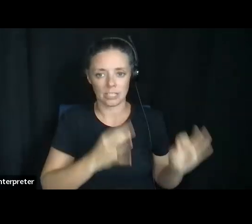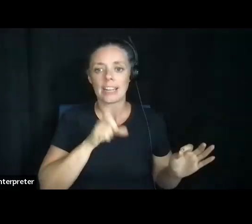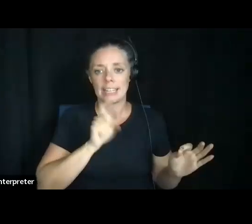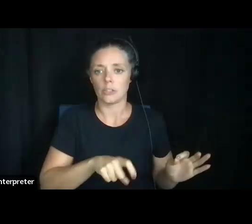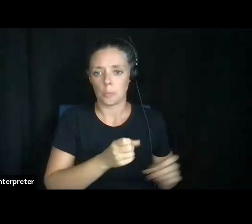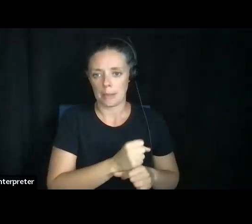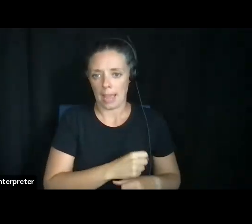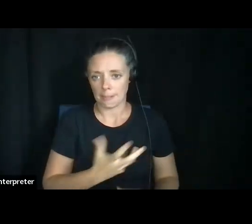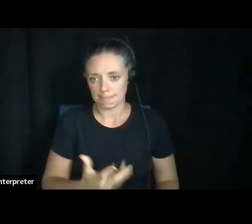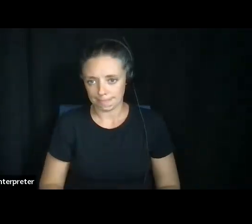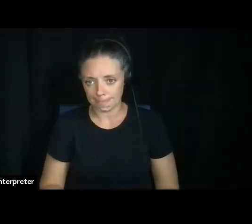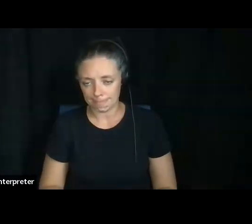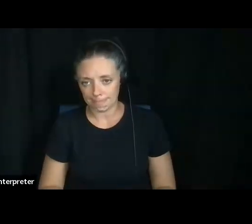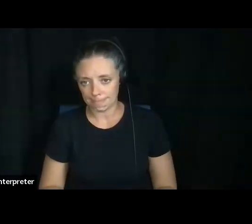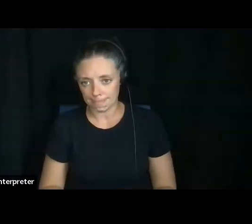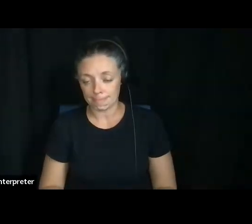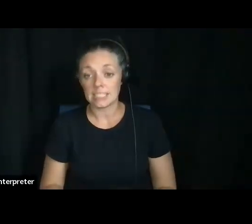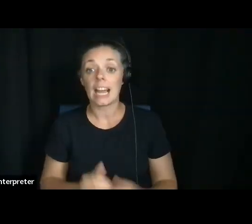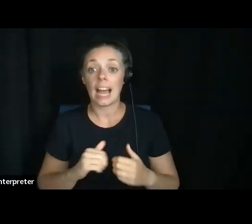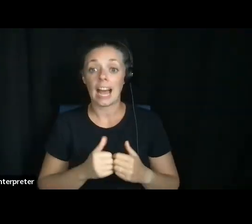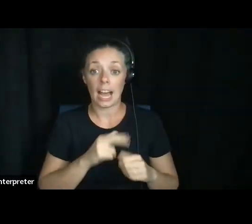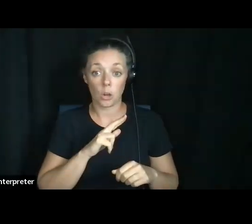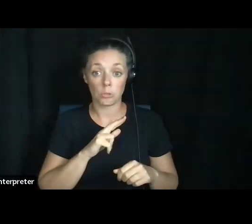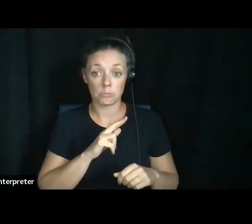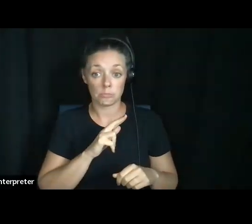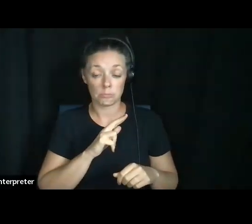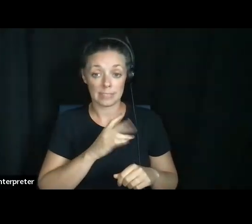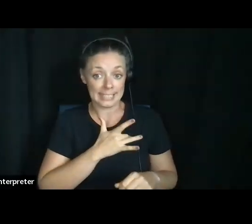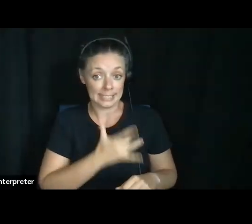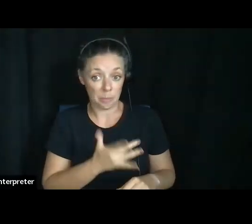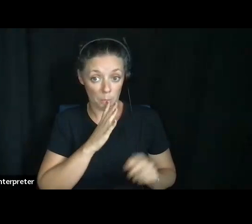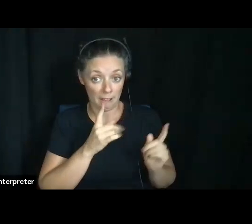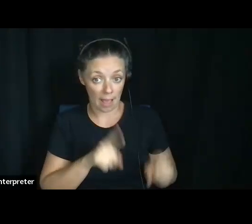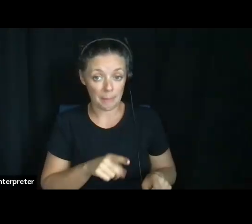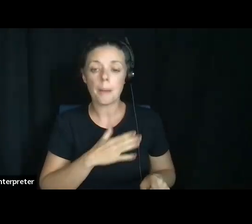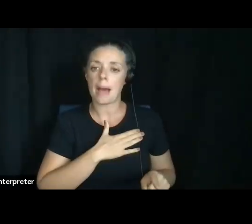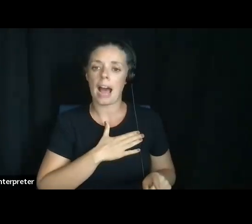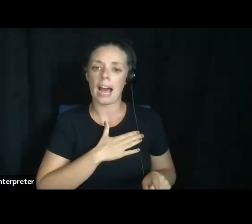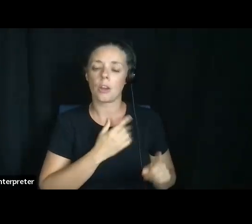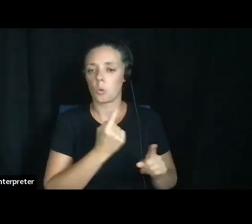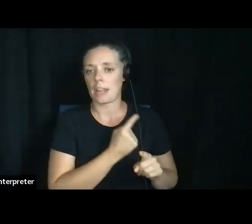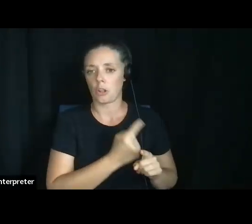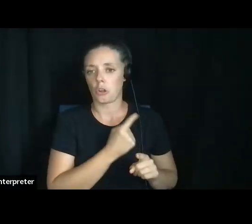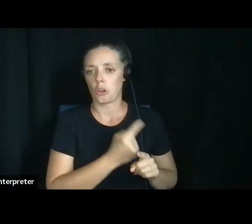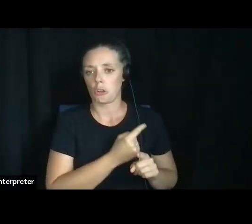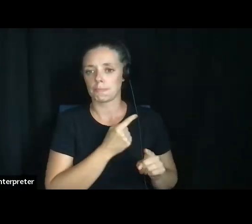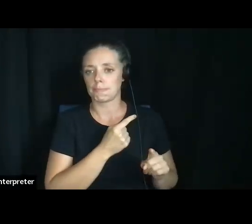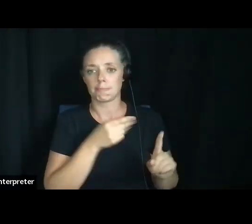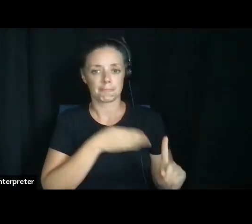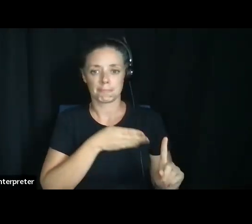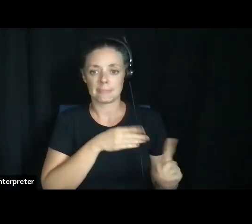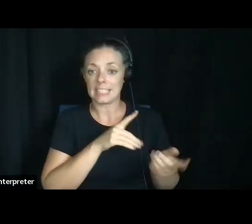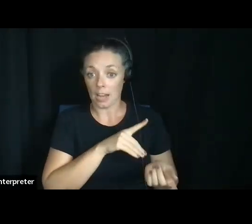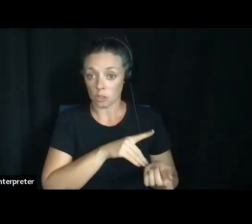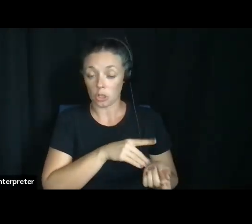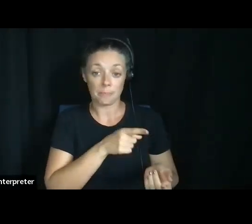Um, one of those, how it usually happens is my doctor, my attending doctor, um, my regular doctor, um, who is